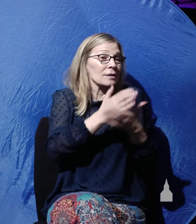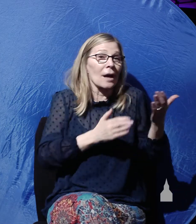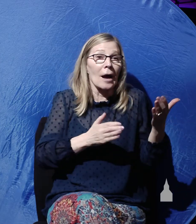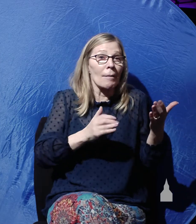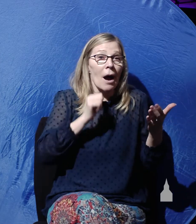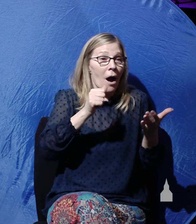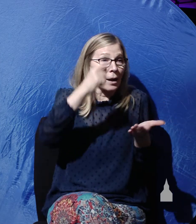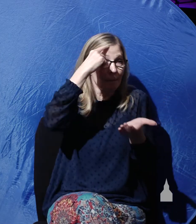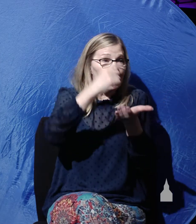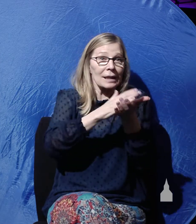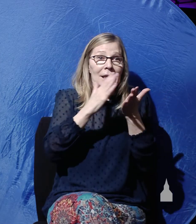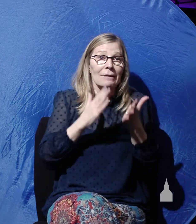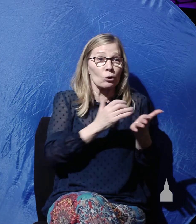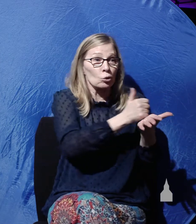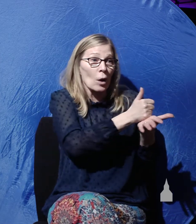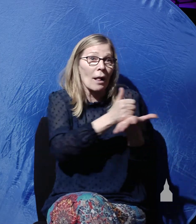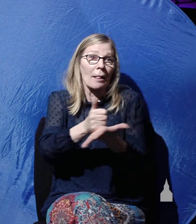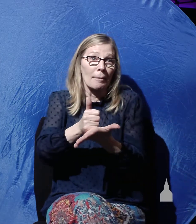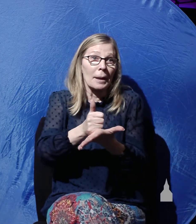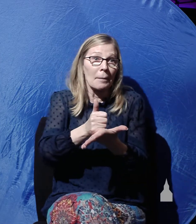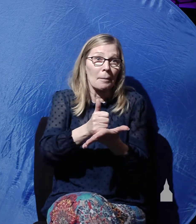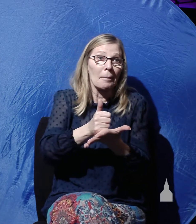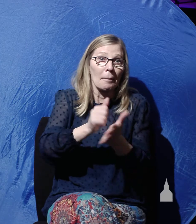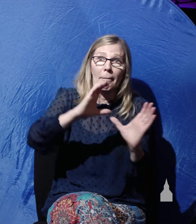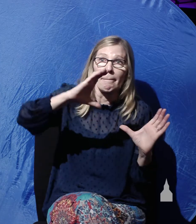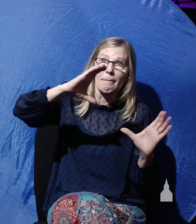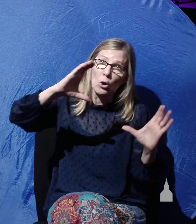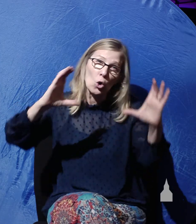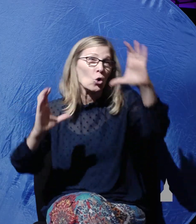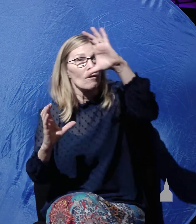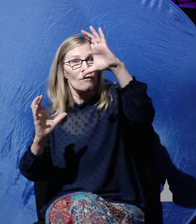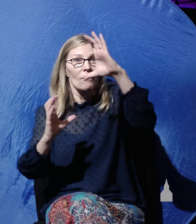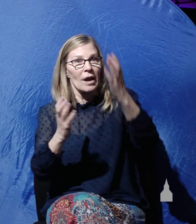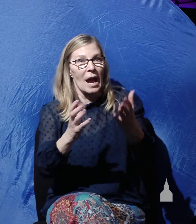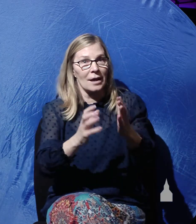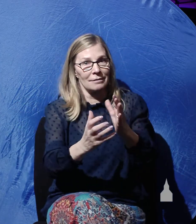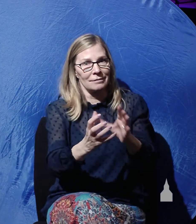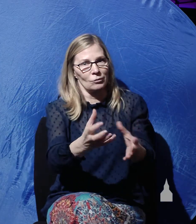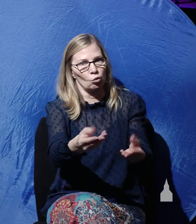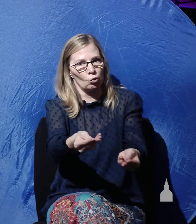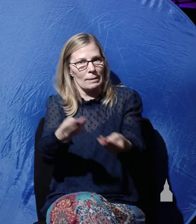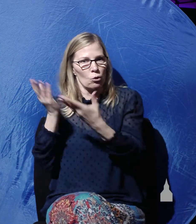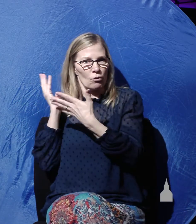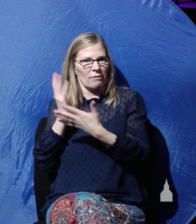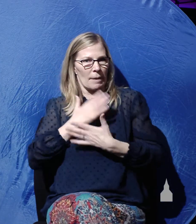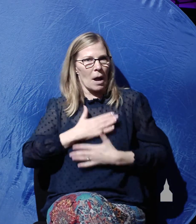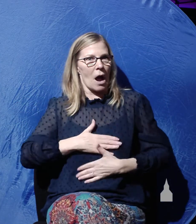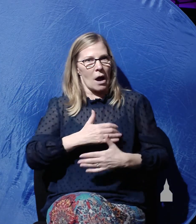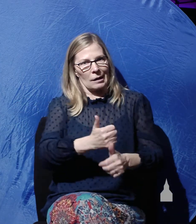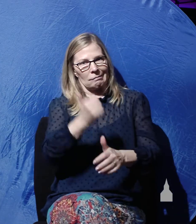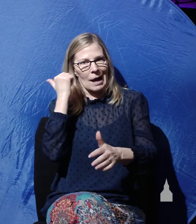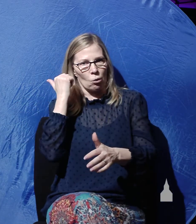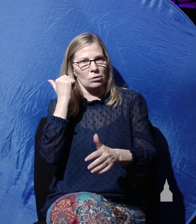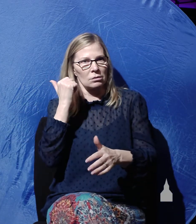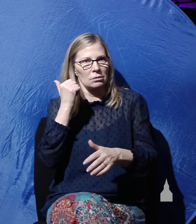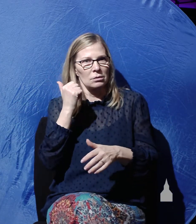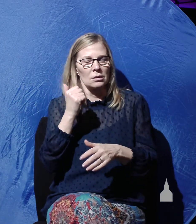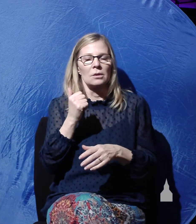to help him move the stone and remove Christ's body from the tomb. That was the case. And certainly later,